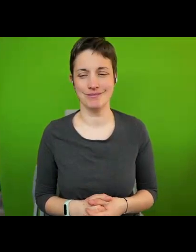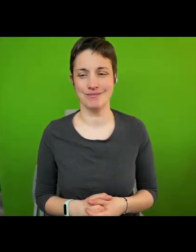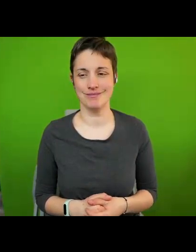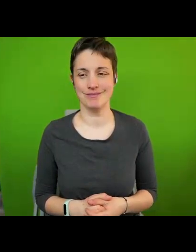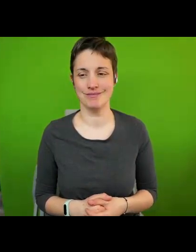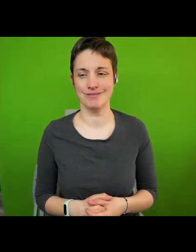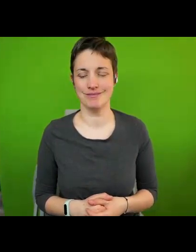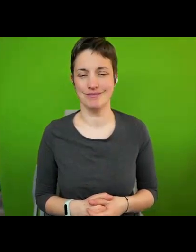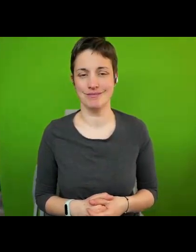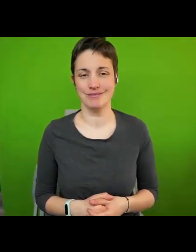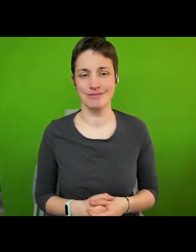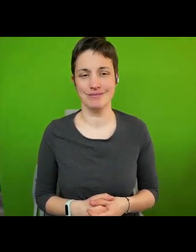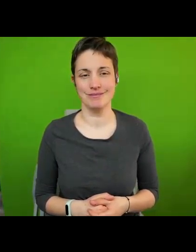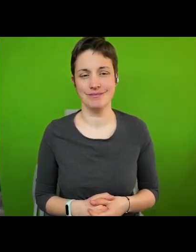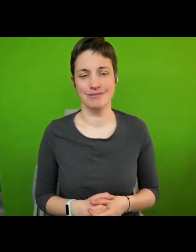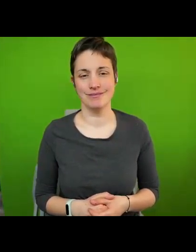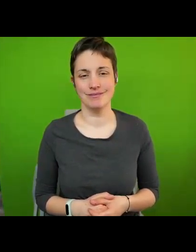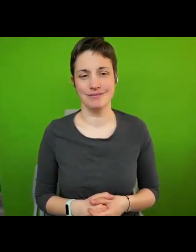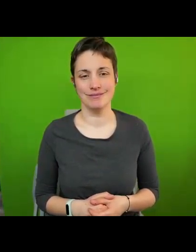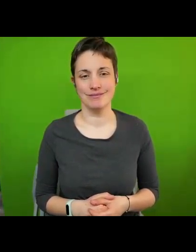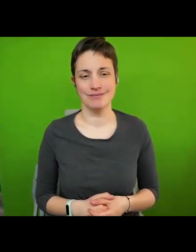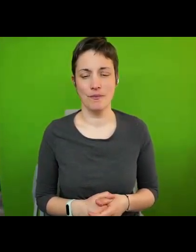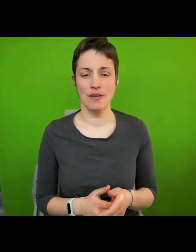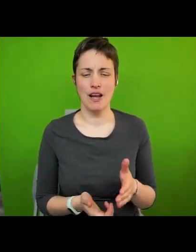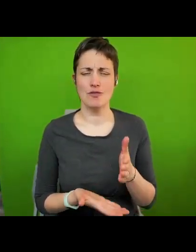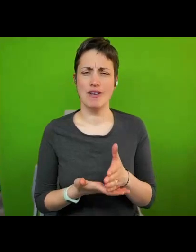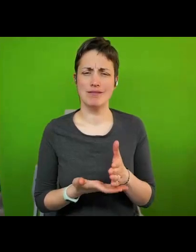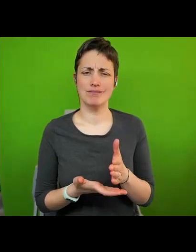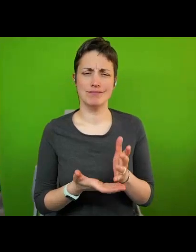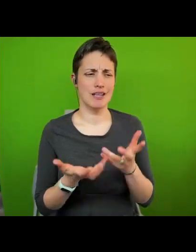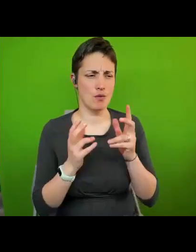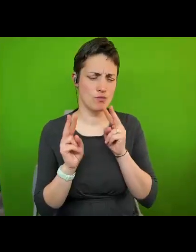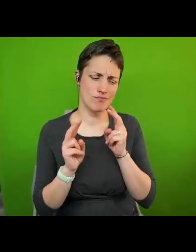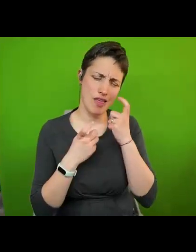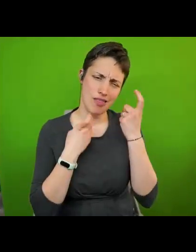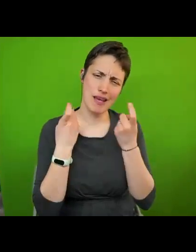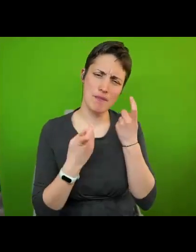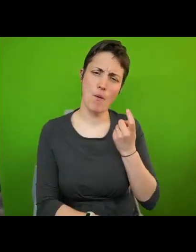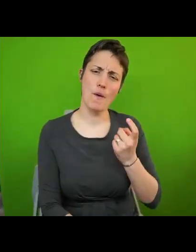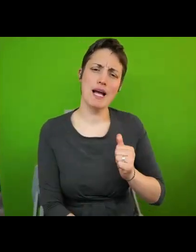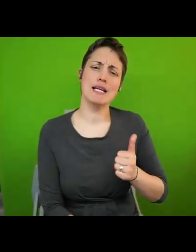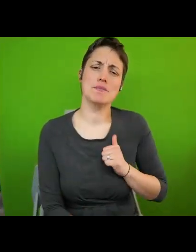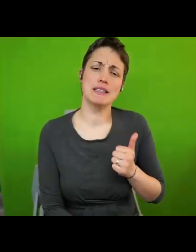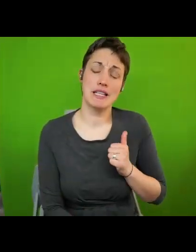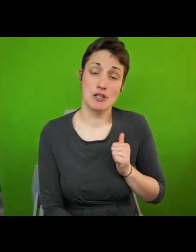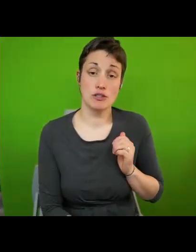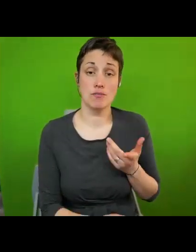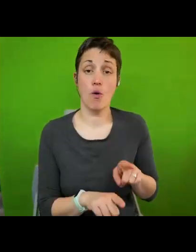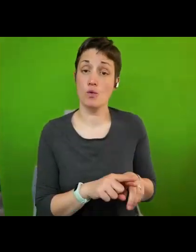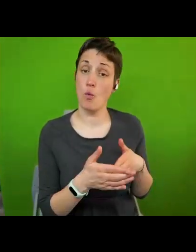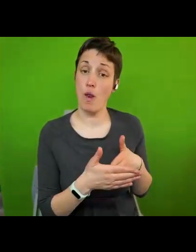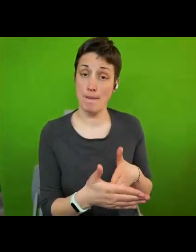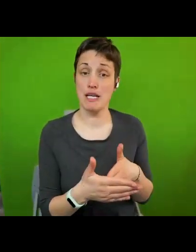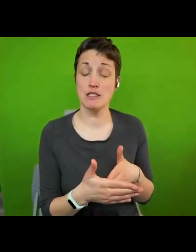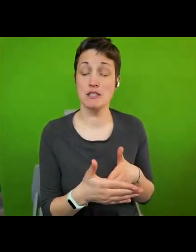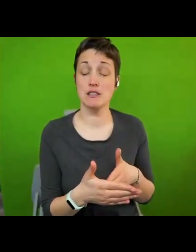so in essence i think and turning to some of the expectations that come with the structure and the potential and limits of the human rights cities idea